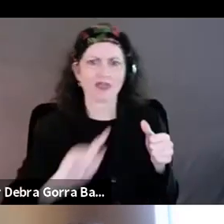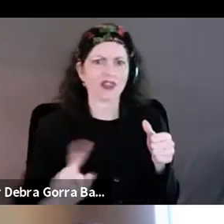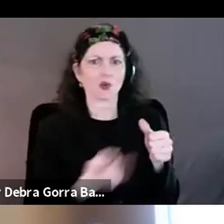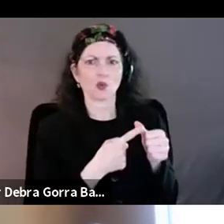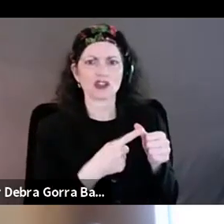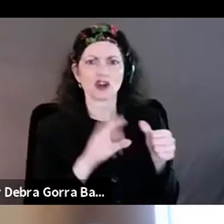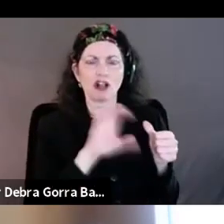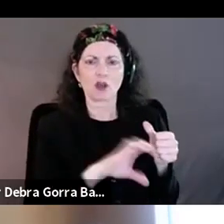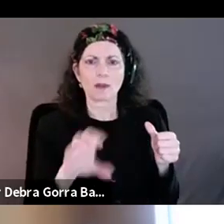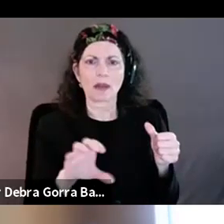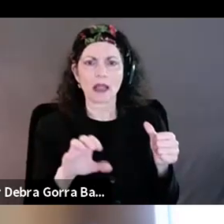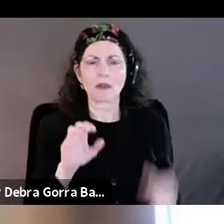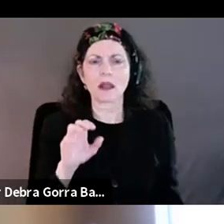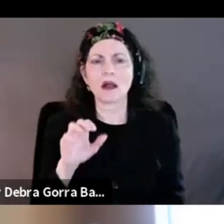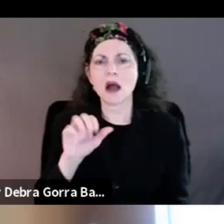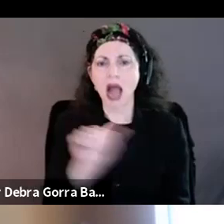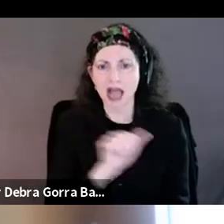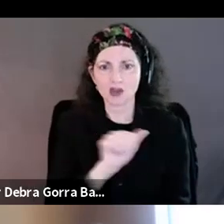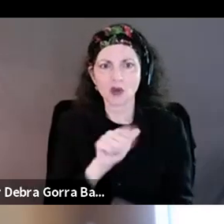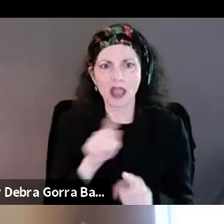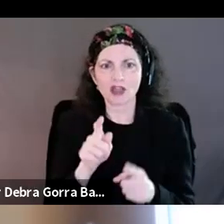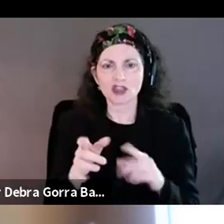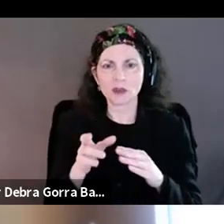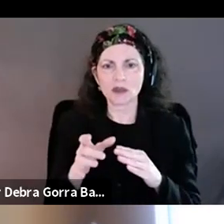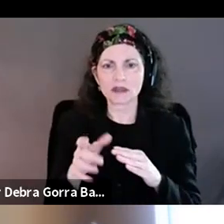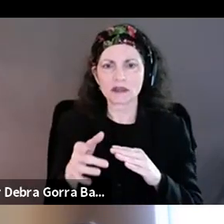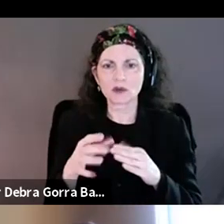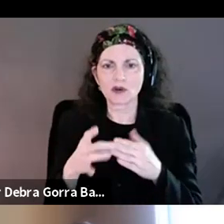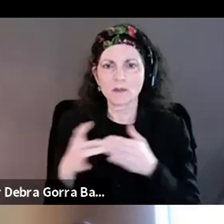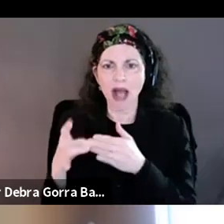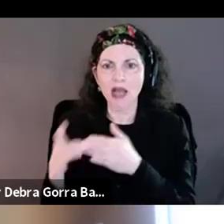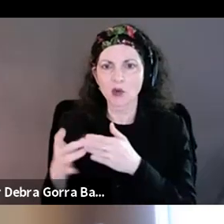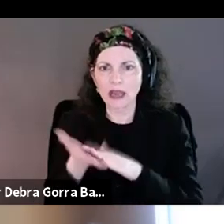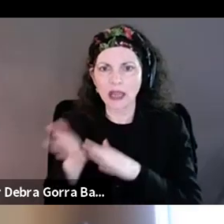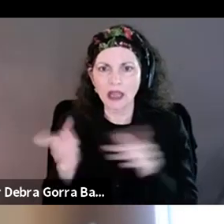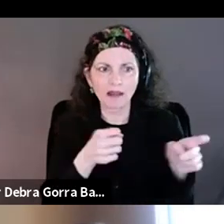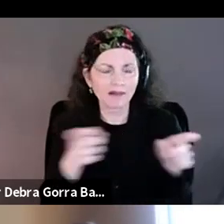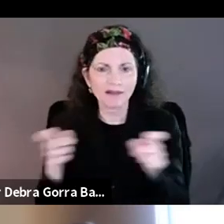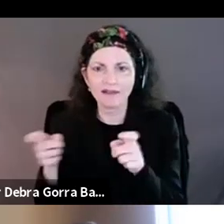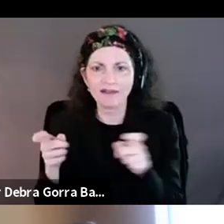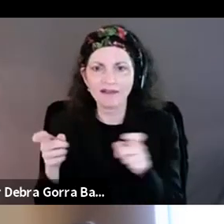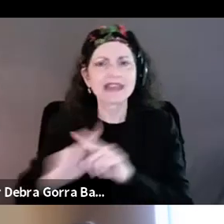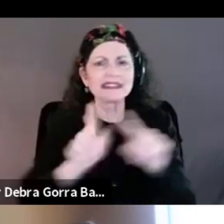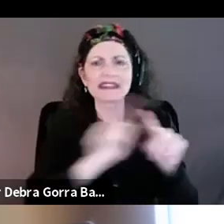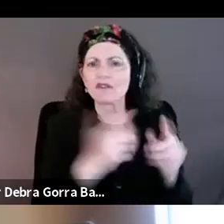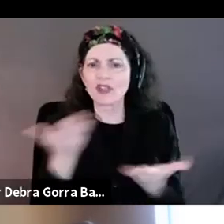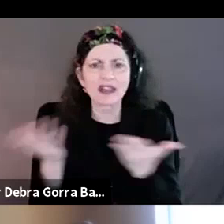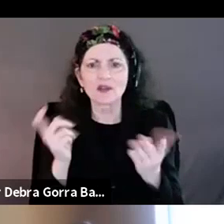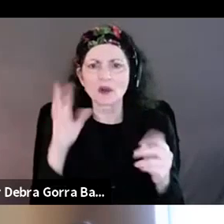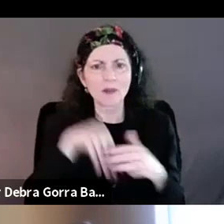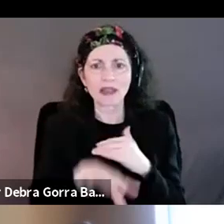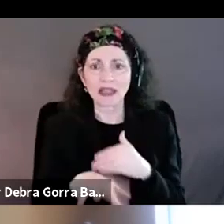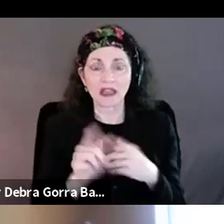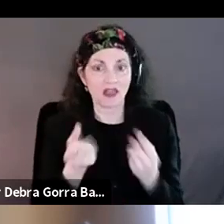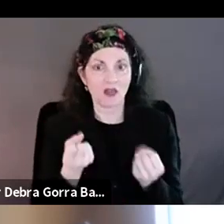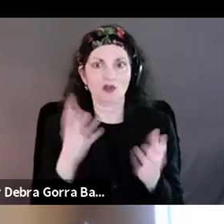um, moderating and, uh, different access needs are coming in, you know, and there's thousands of people on these calls and,